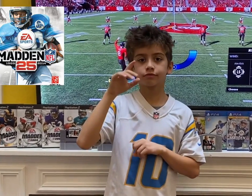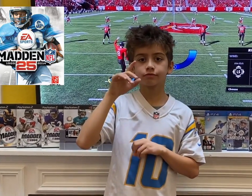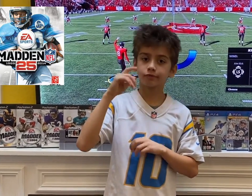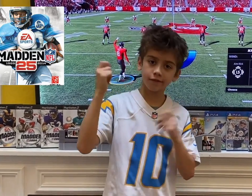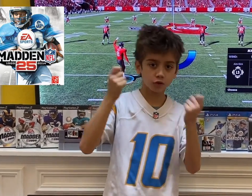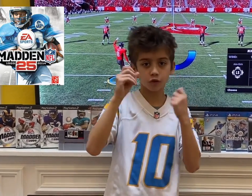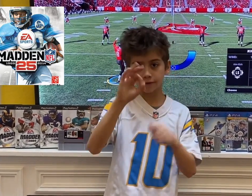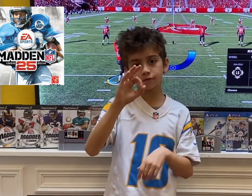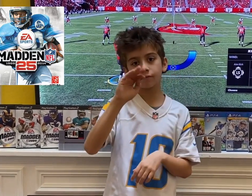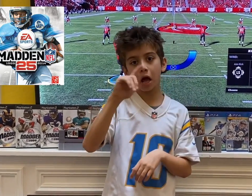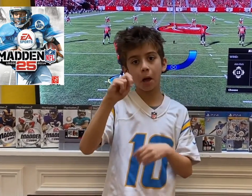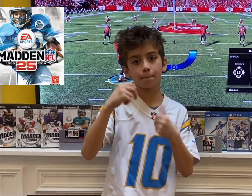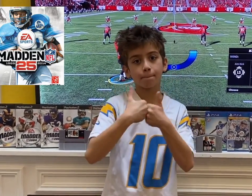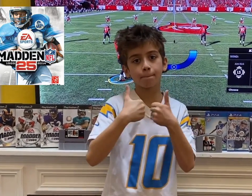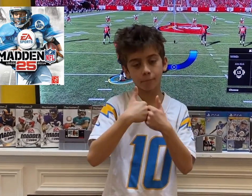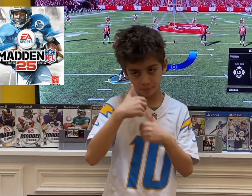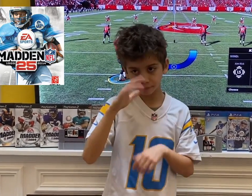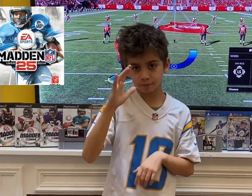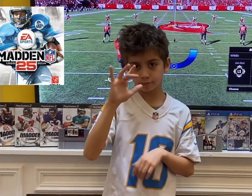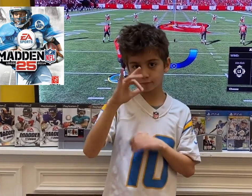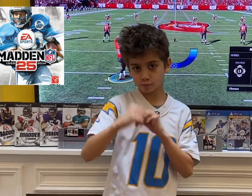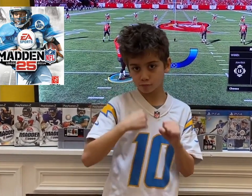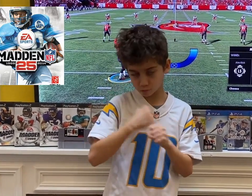that year being the 25th Madden release.